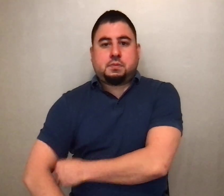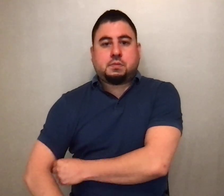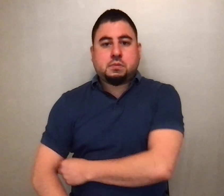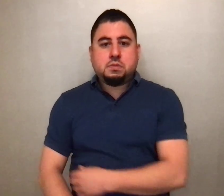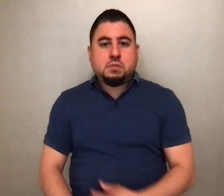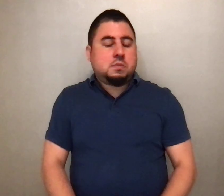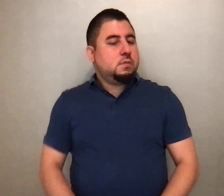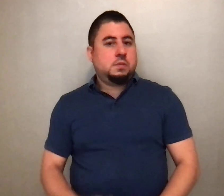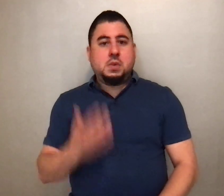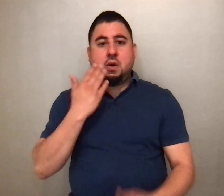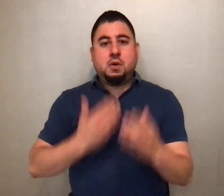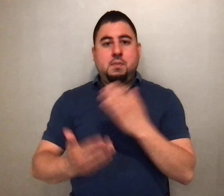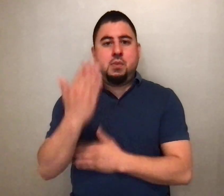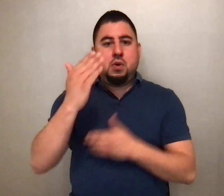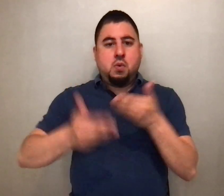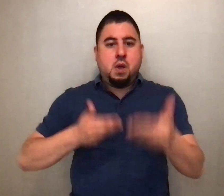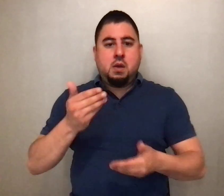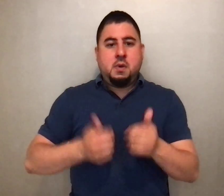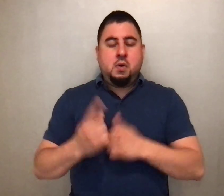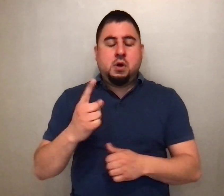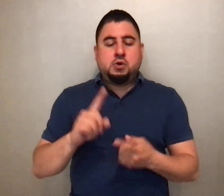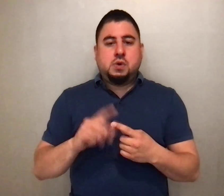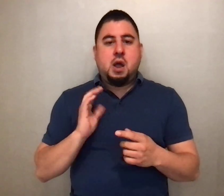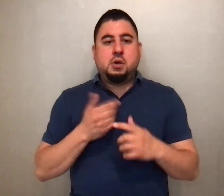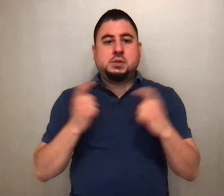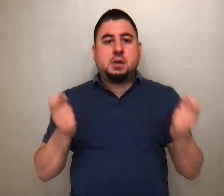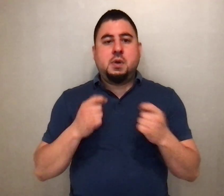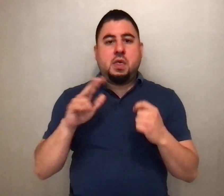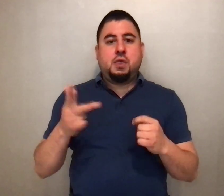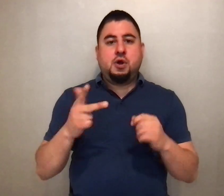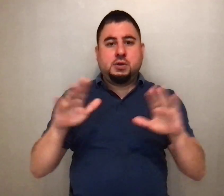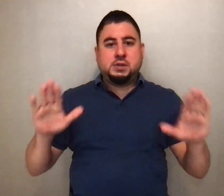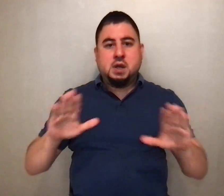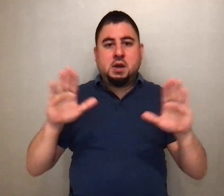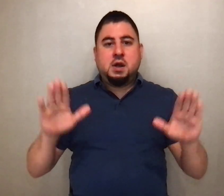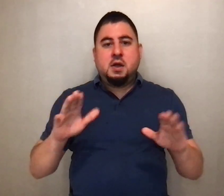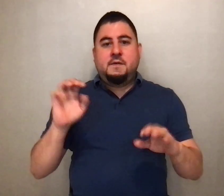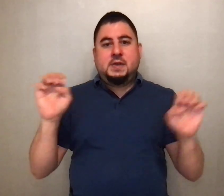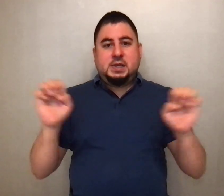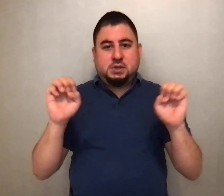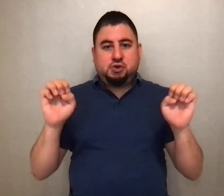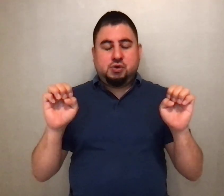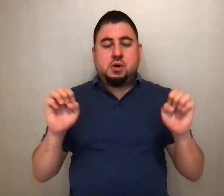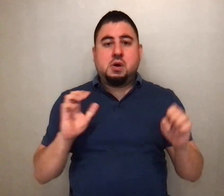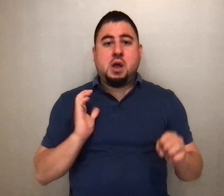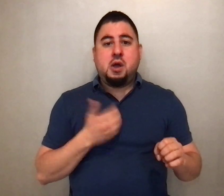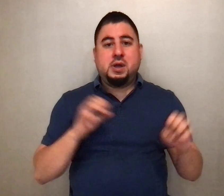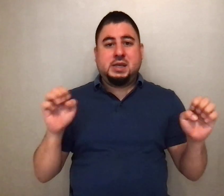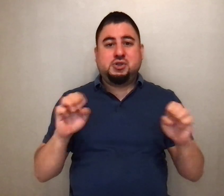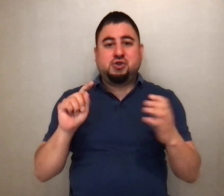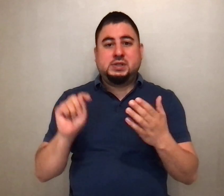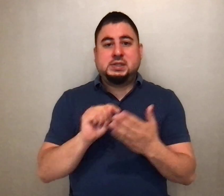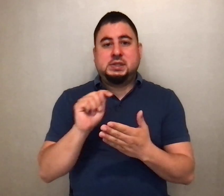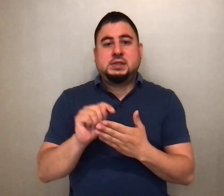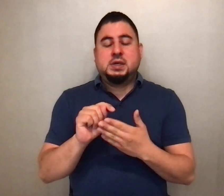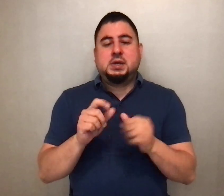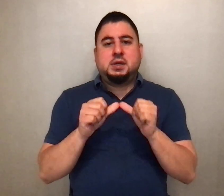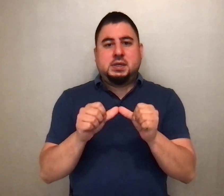Good morning, everyone, and welcome to our celebration of this third Sunday of Easter. Our Easter season continues, and it's a great